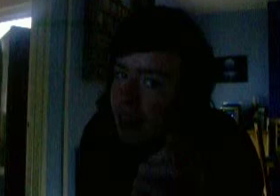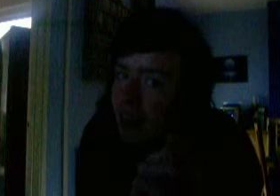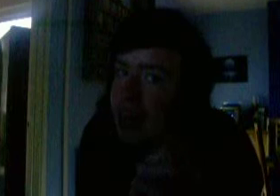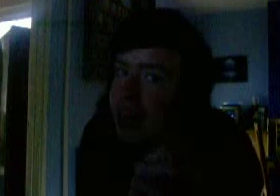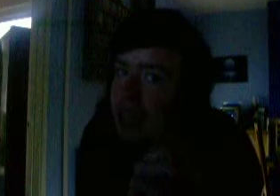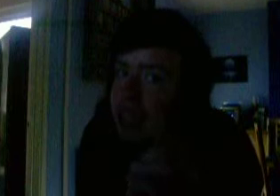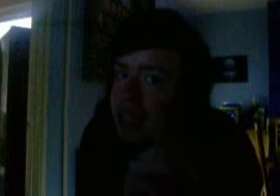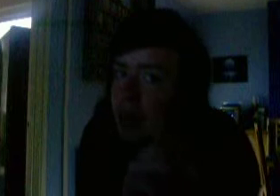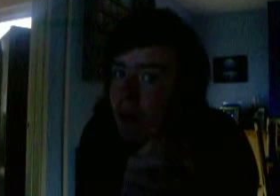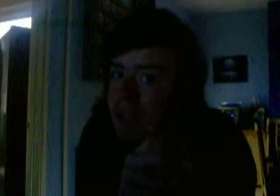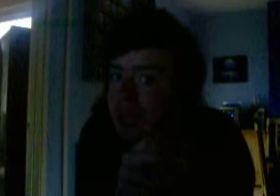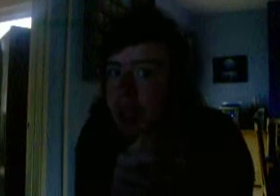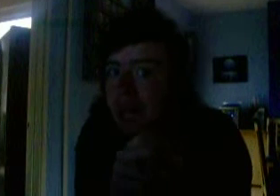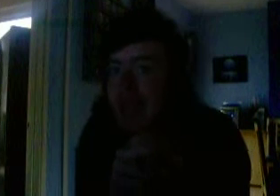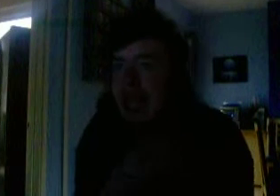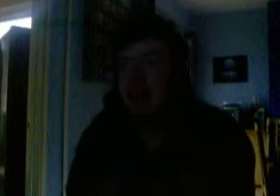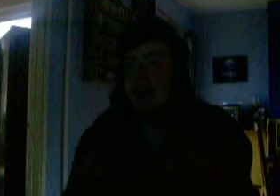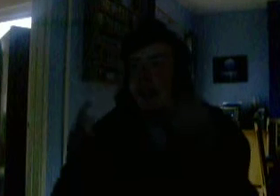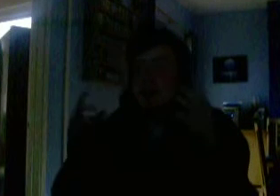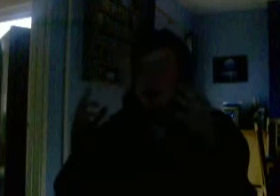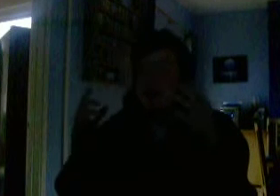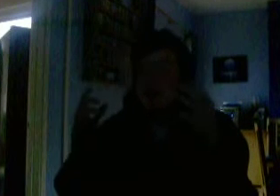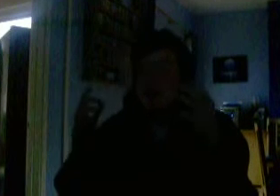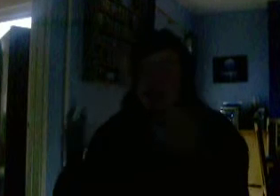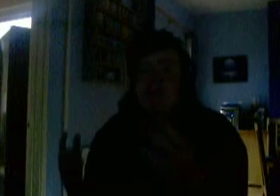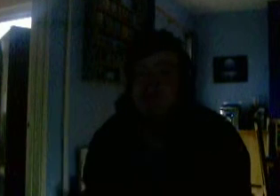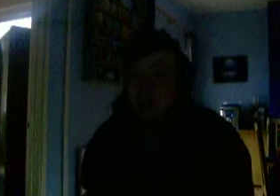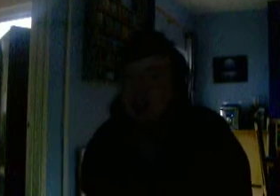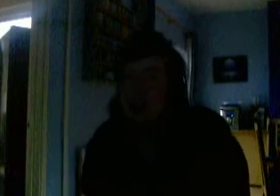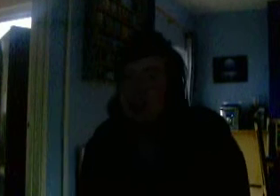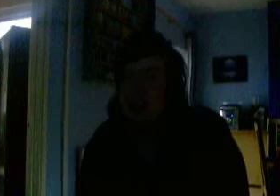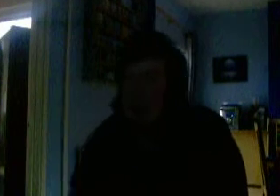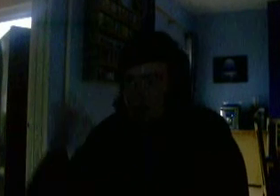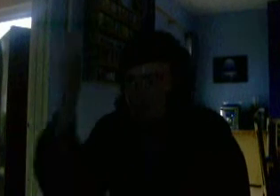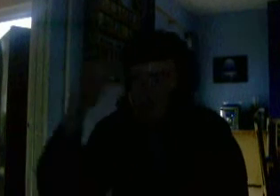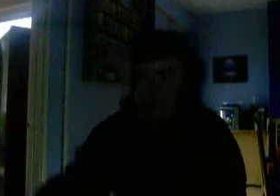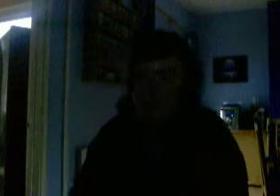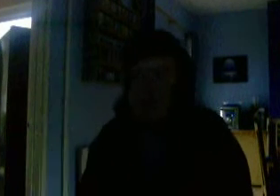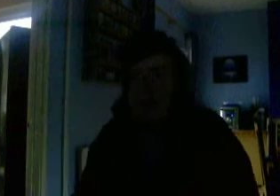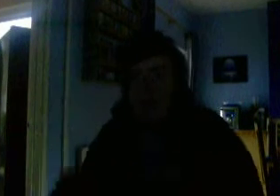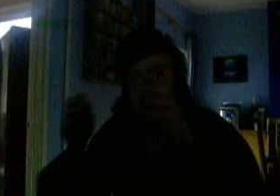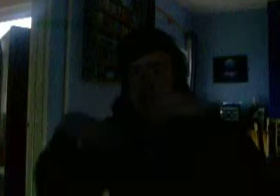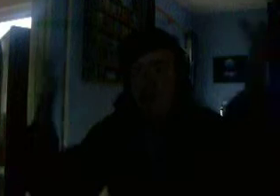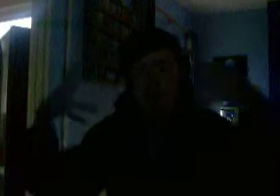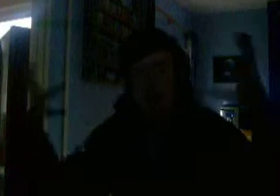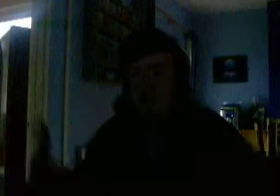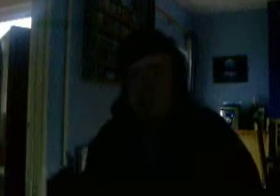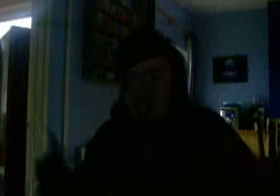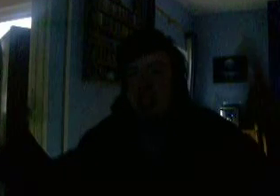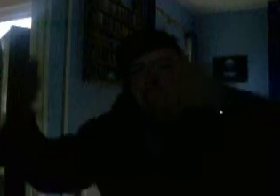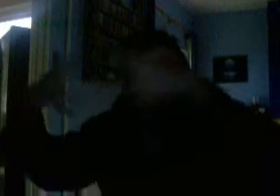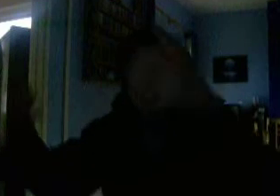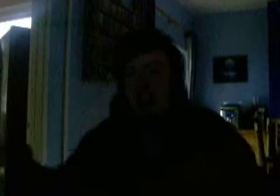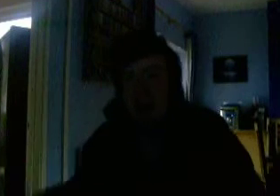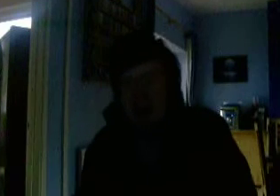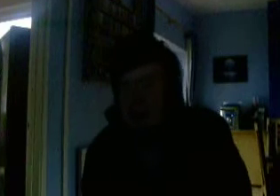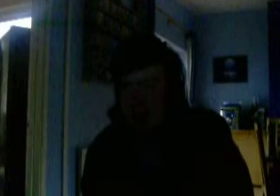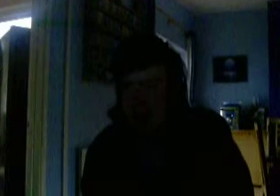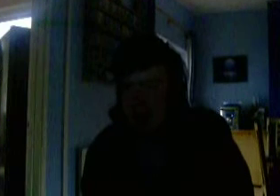the Friday the 13th movies? Okay? Sometimes, the camp counsellors get a call for help. The Jason alarm, I believe it's